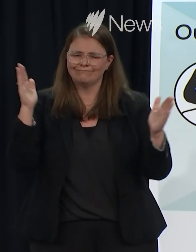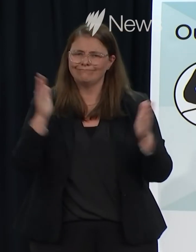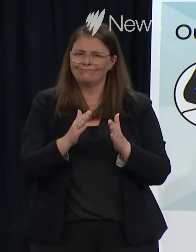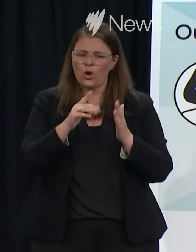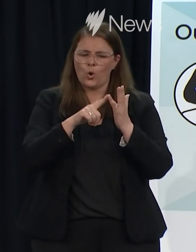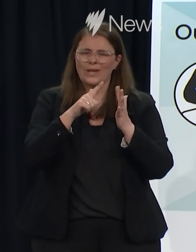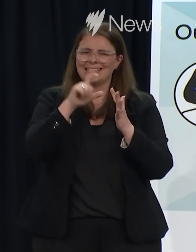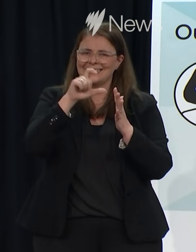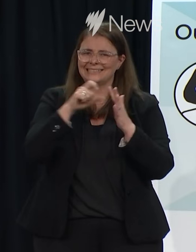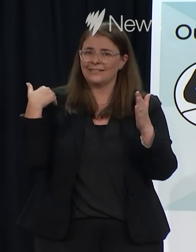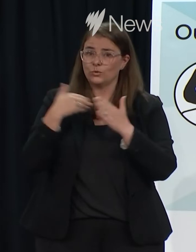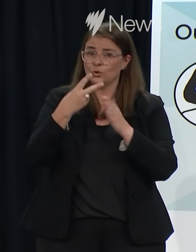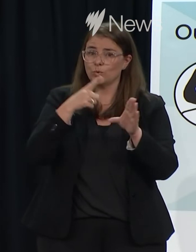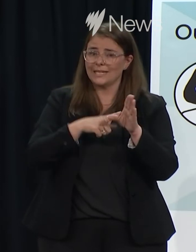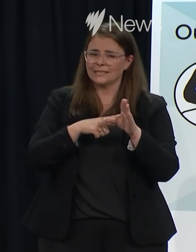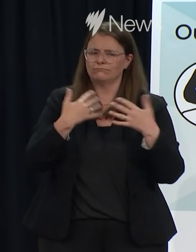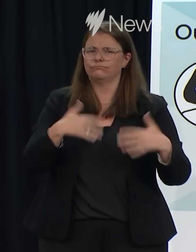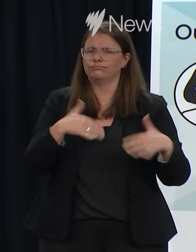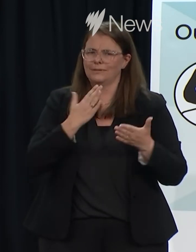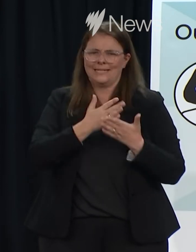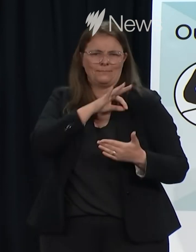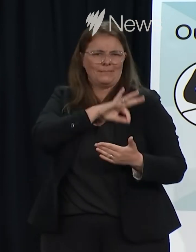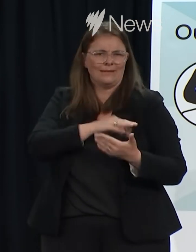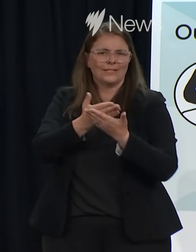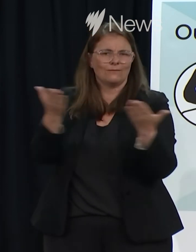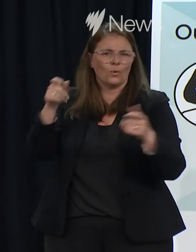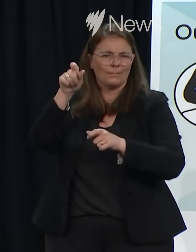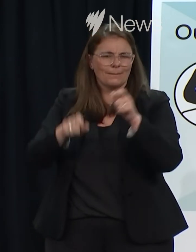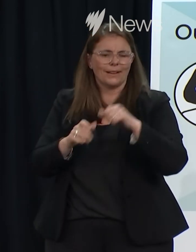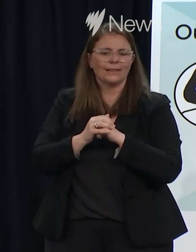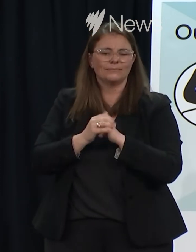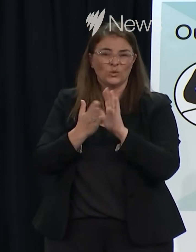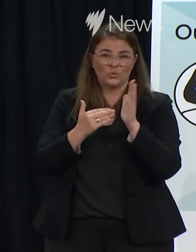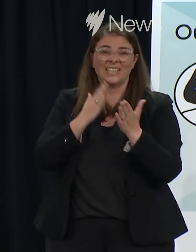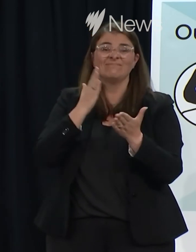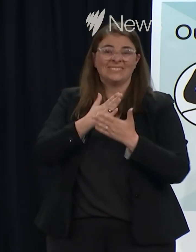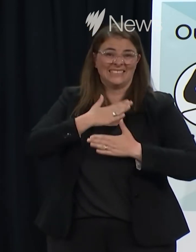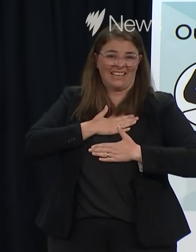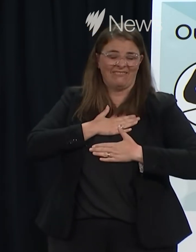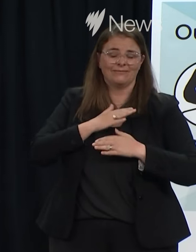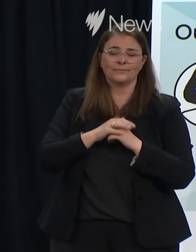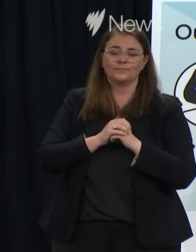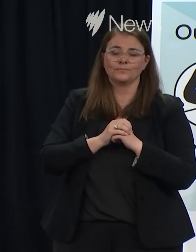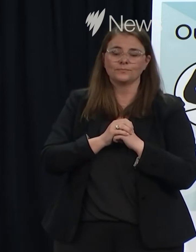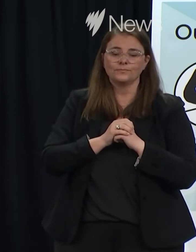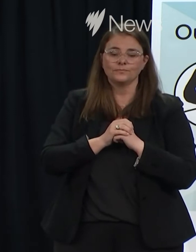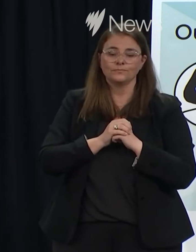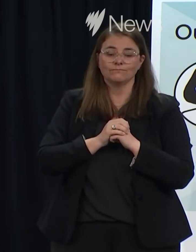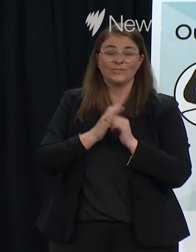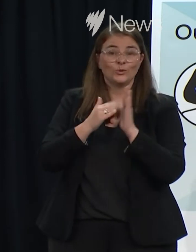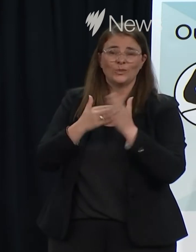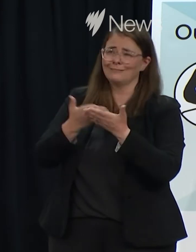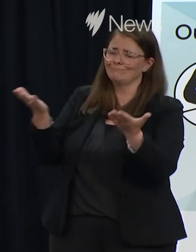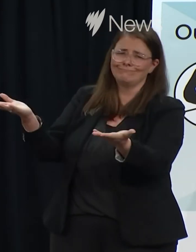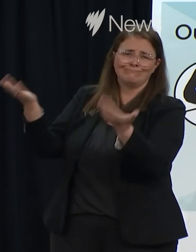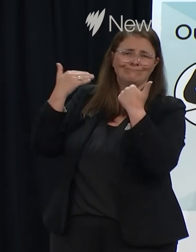over the past two years, is now also an asset. We are a safe place to visit. And New Zealand will be ready with